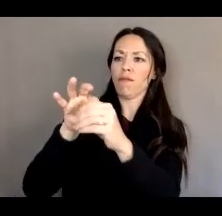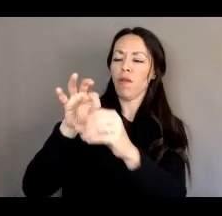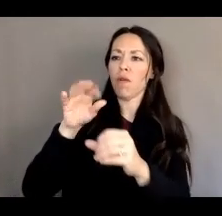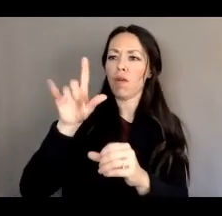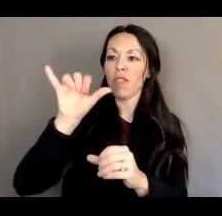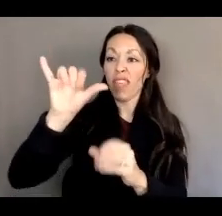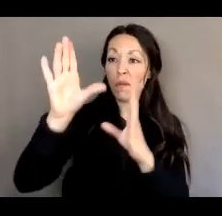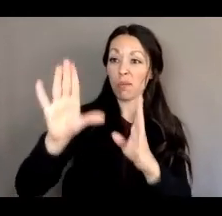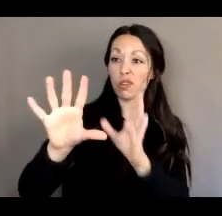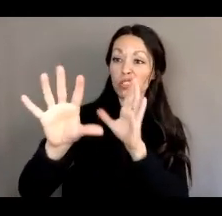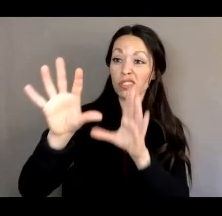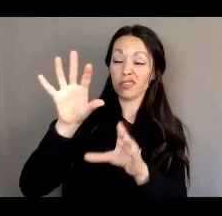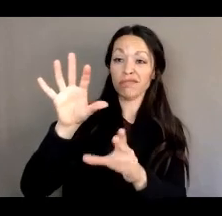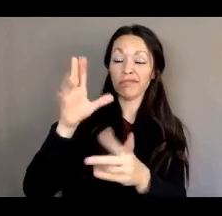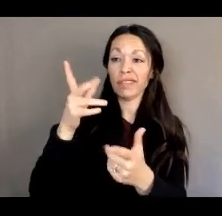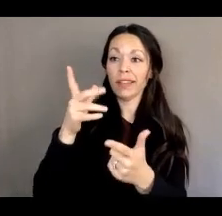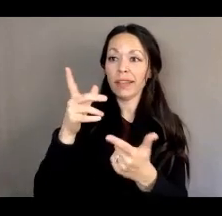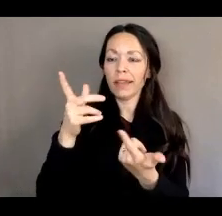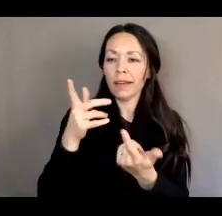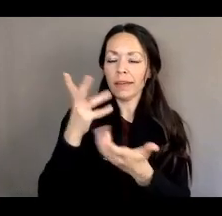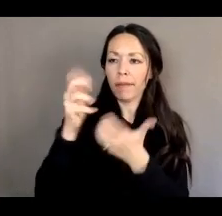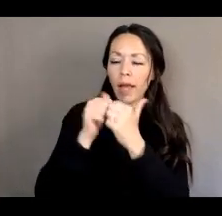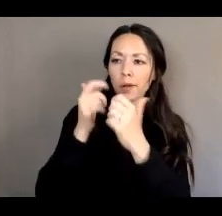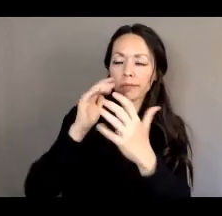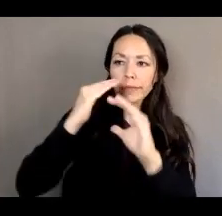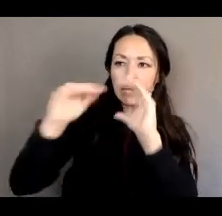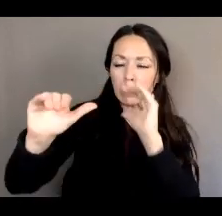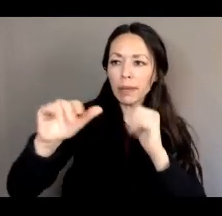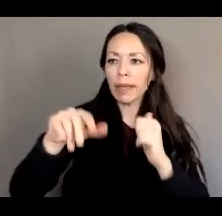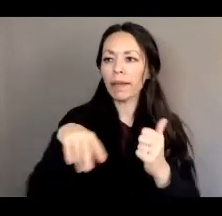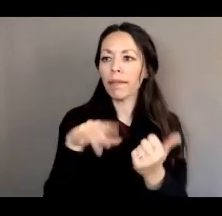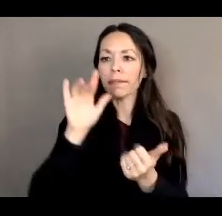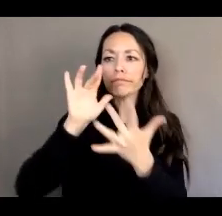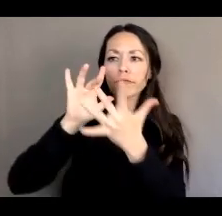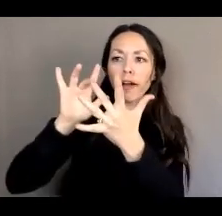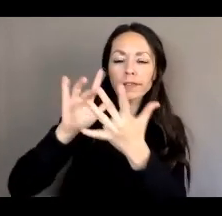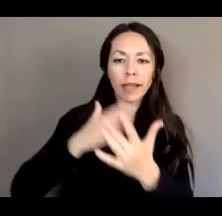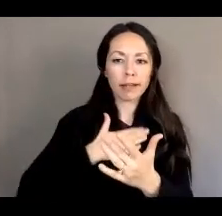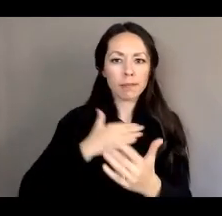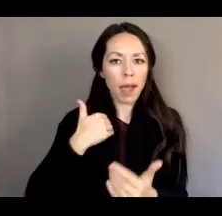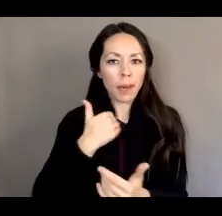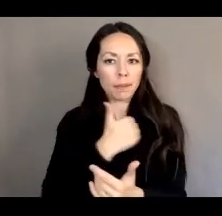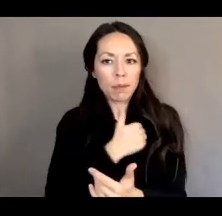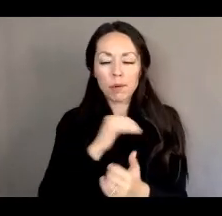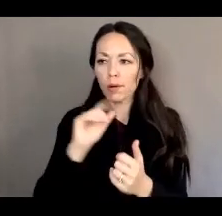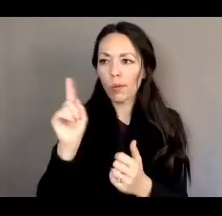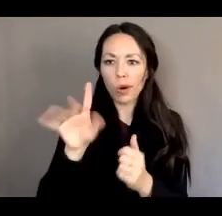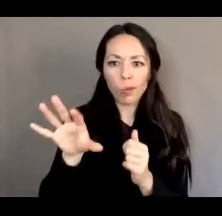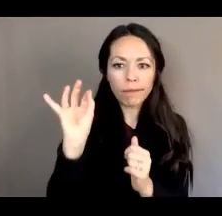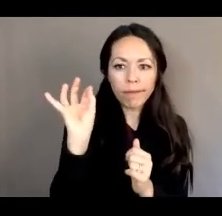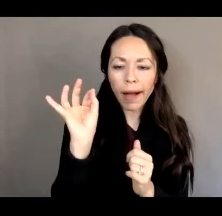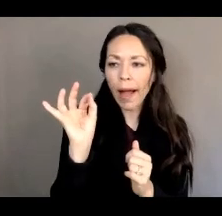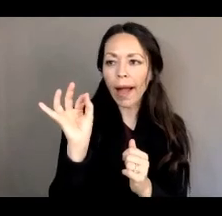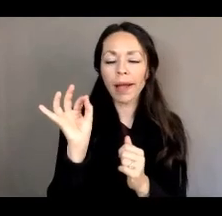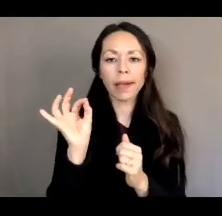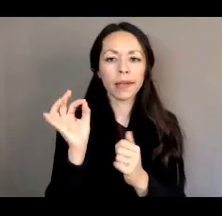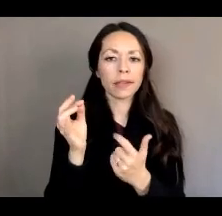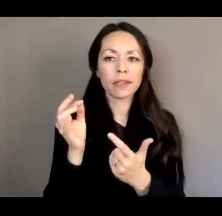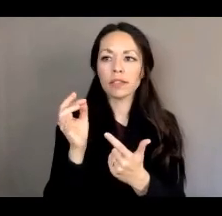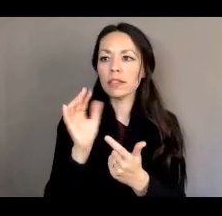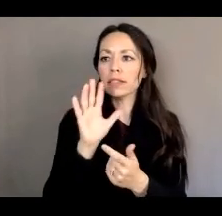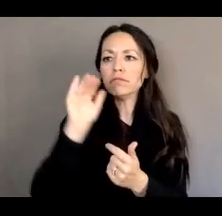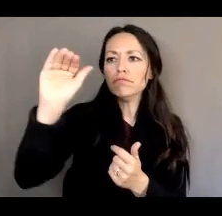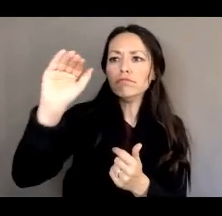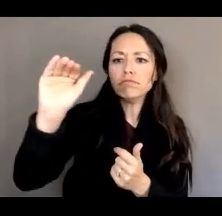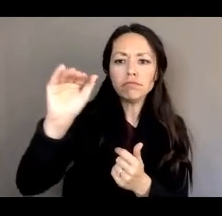give you some tips on how to email your legislative members, how to find your legislative members to engage them